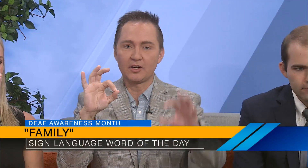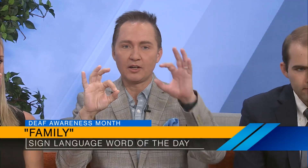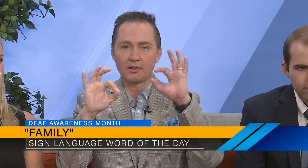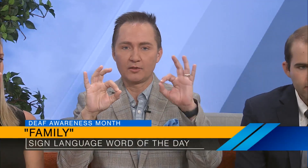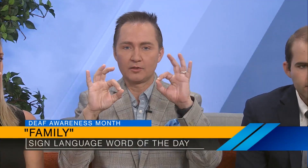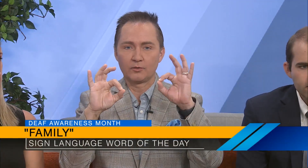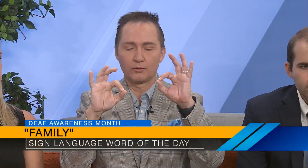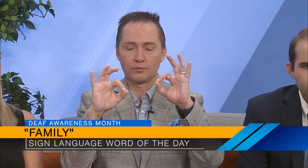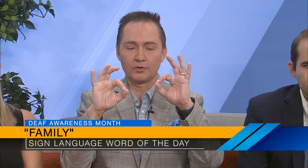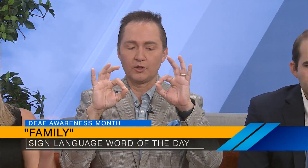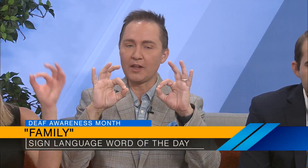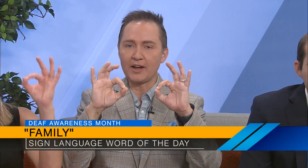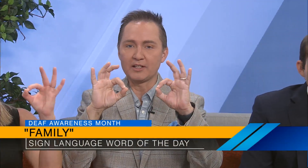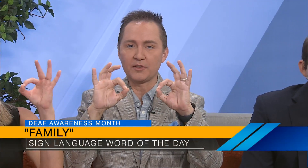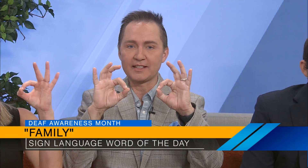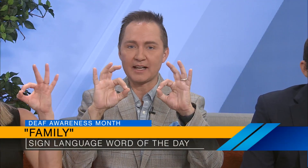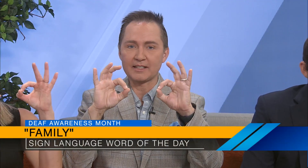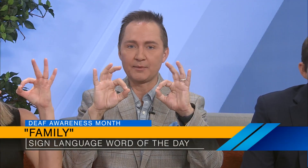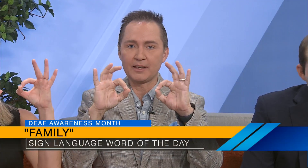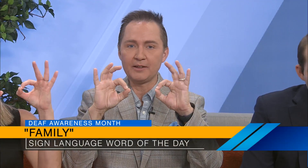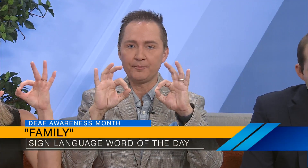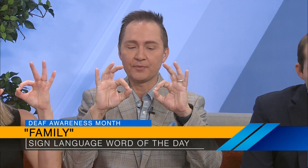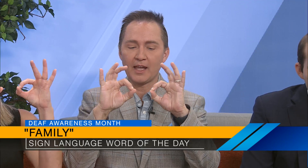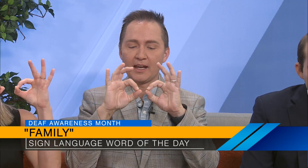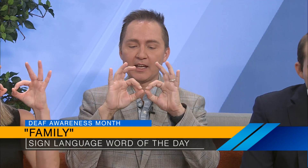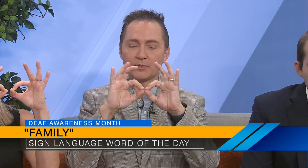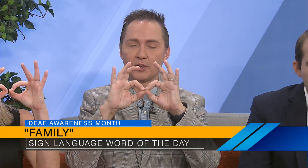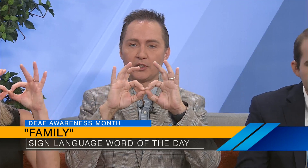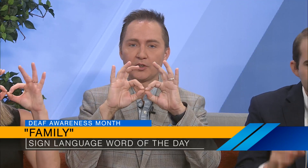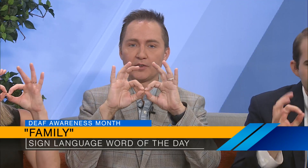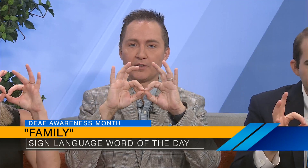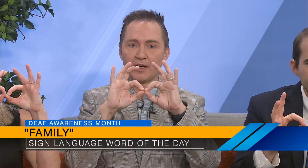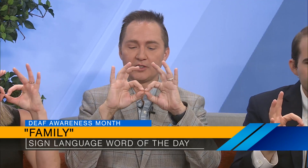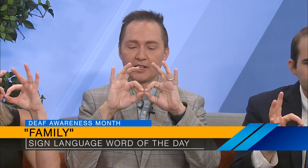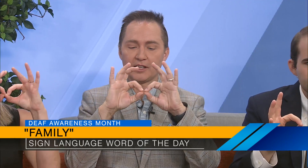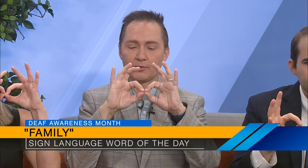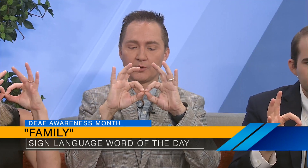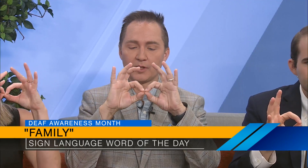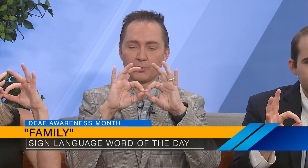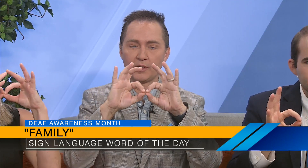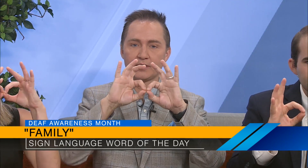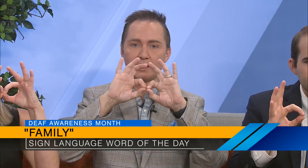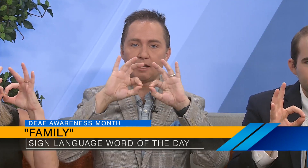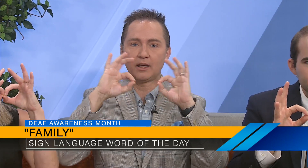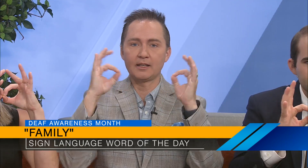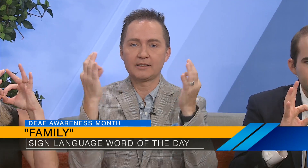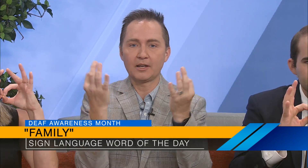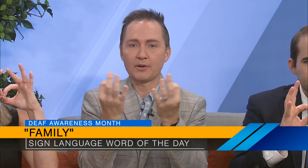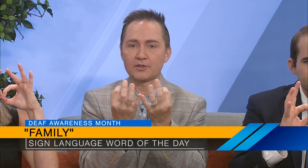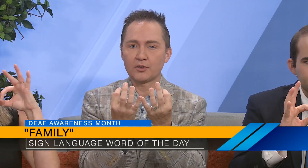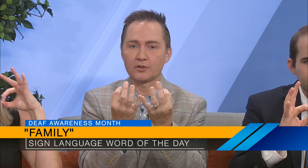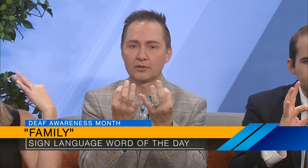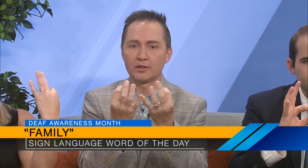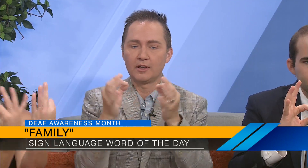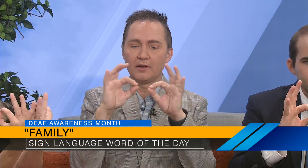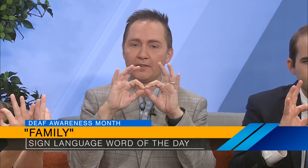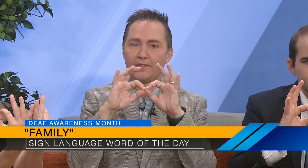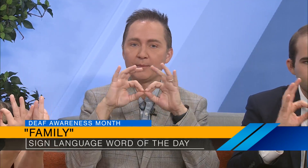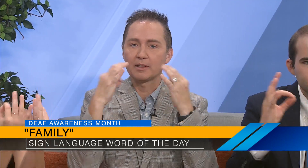your other hand, do the exact same thing. And guess what? You're the, you take it at the point, take it on a circle. Family.